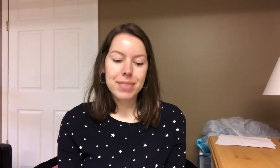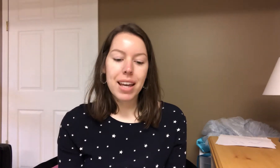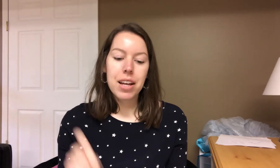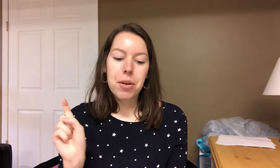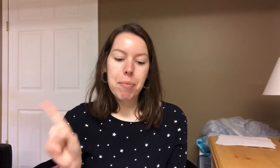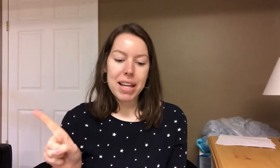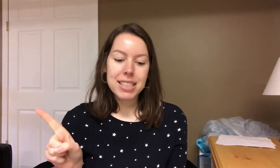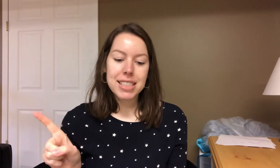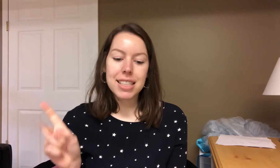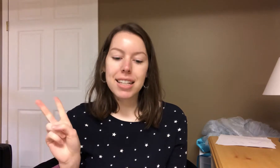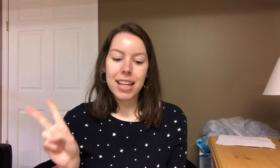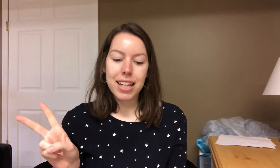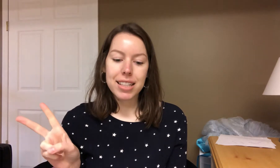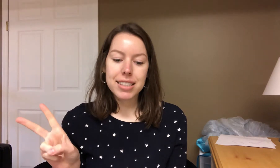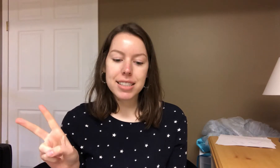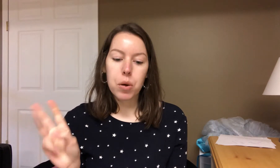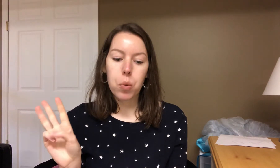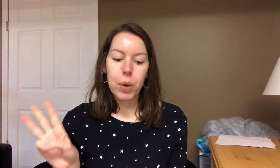Miss, hiss, will.